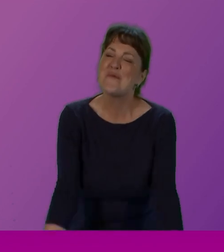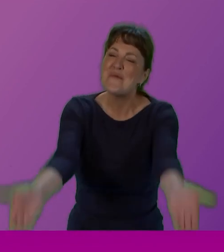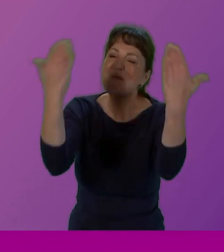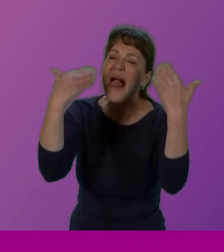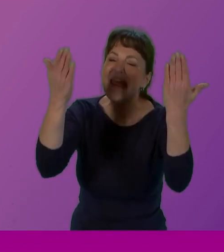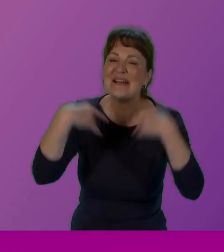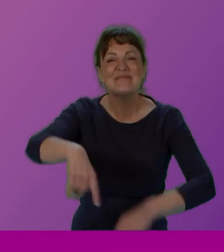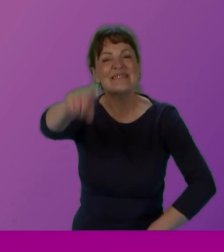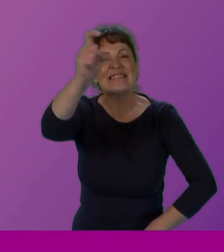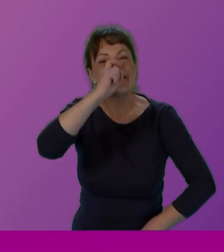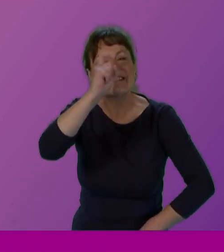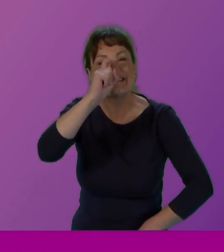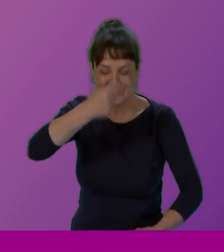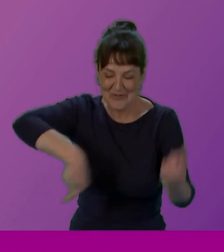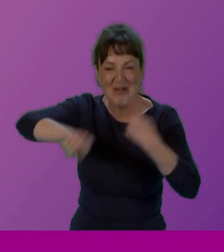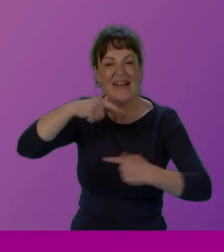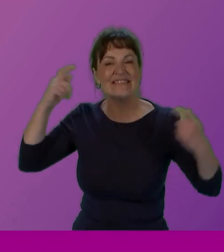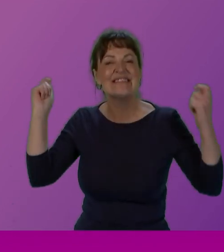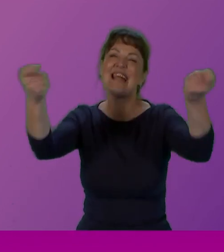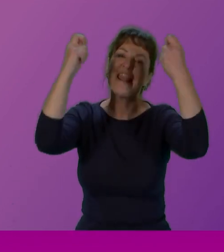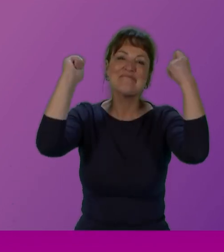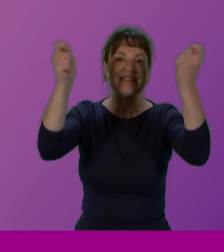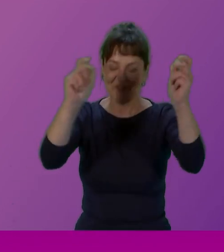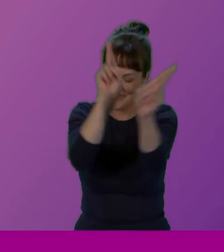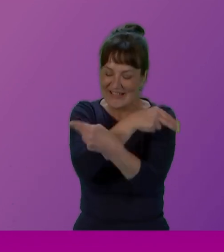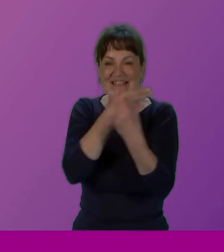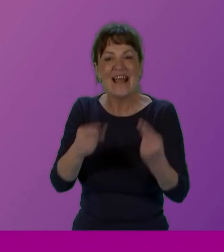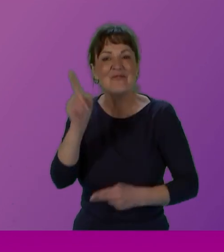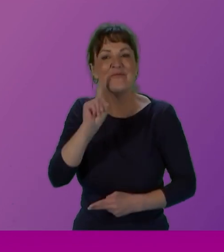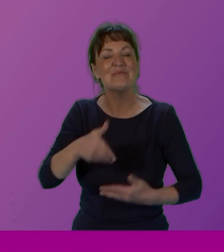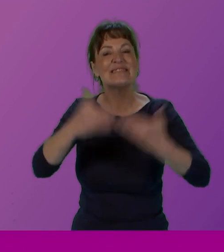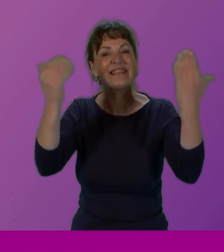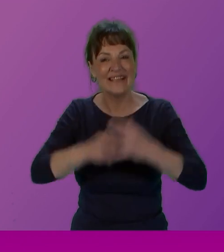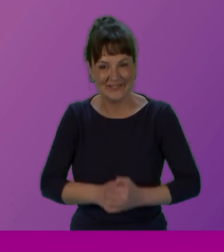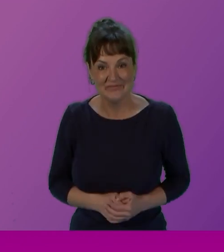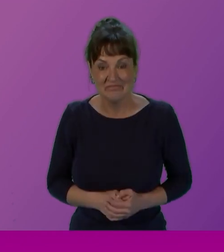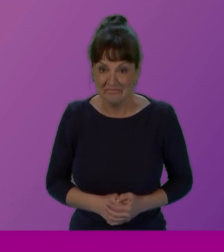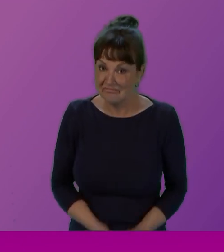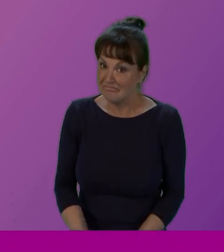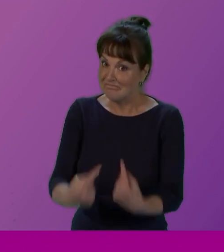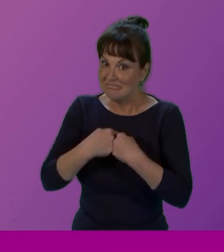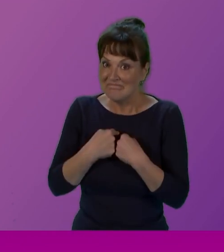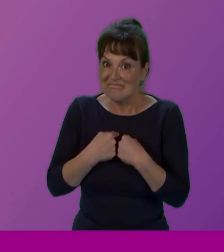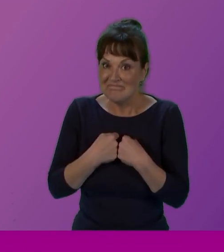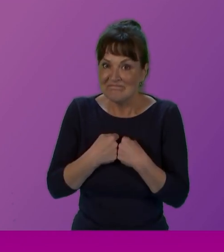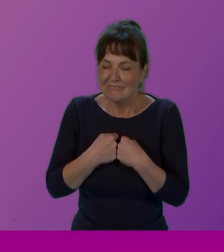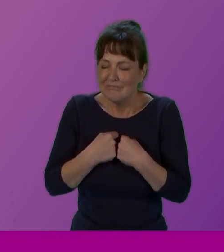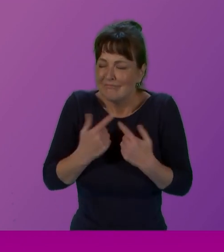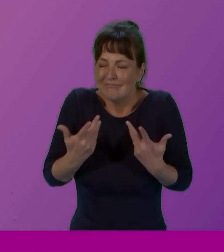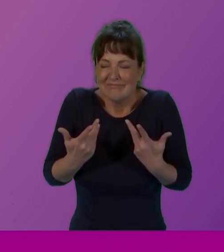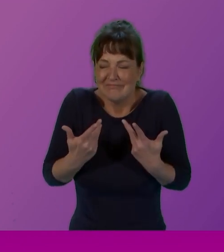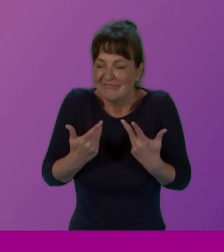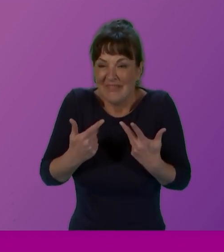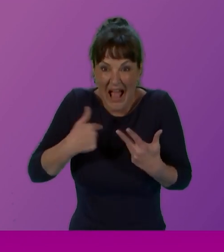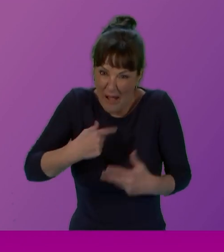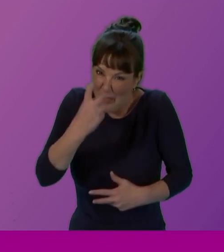to our celebration of International Women's Day. And I, of all